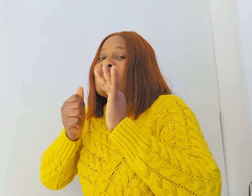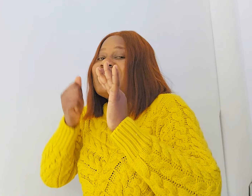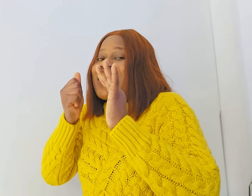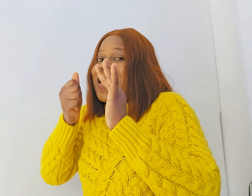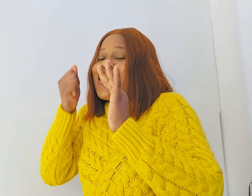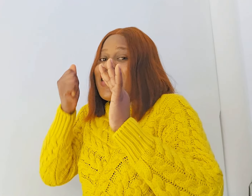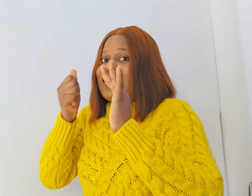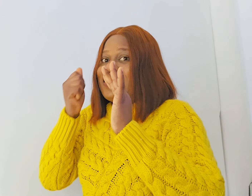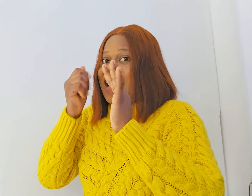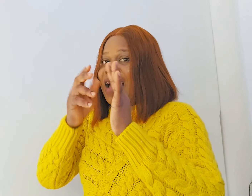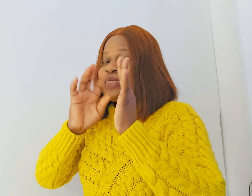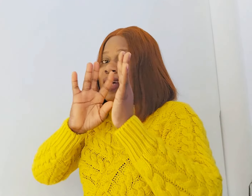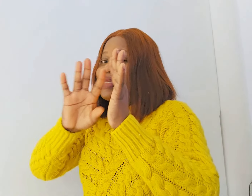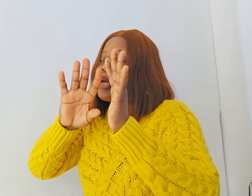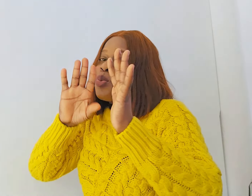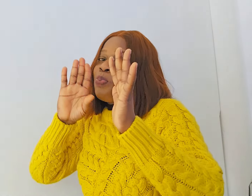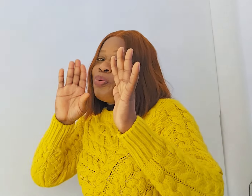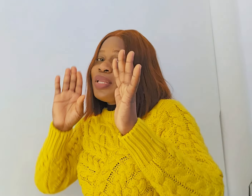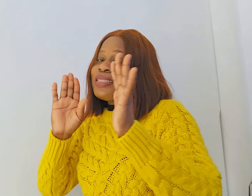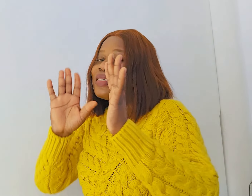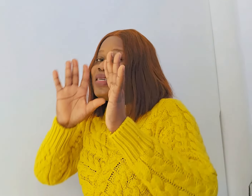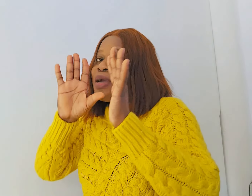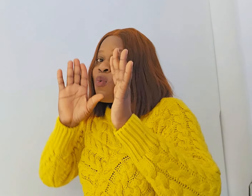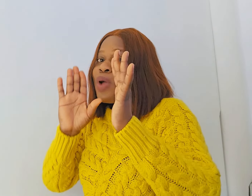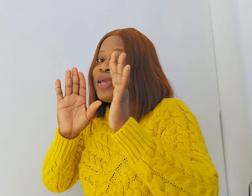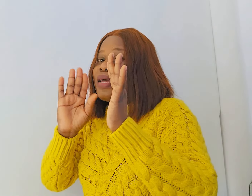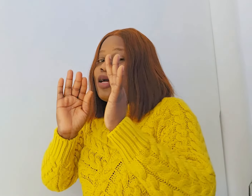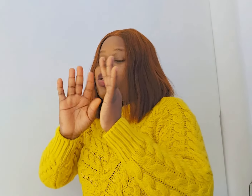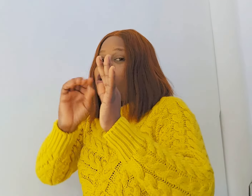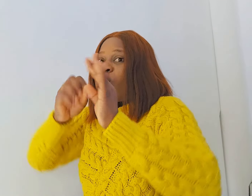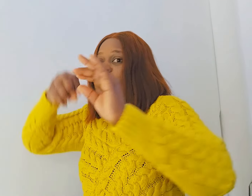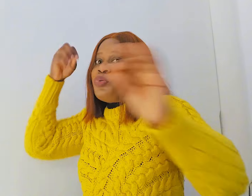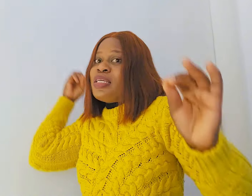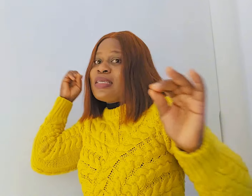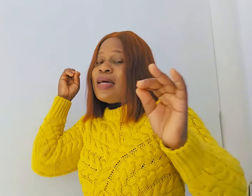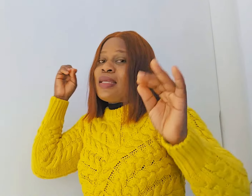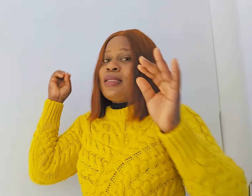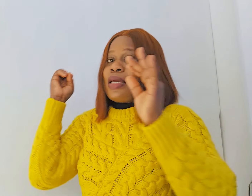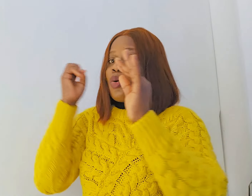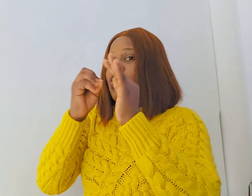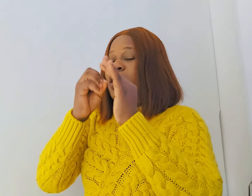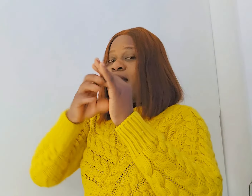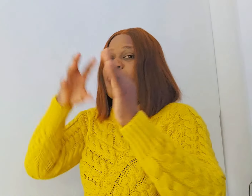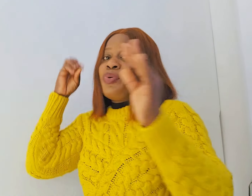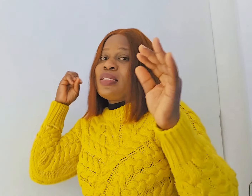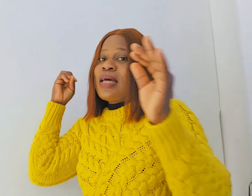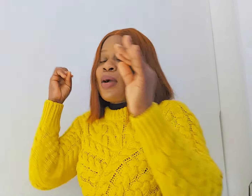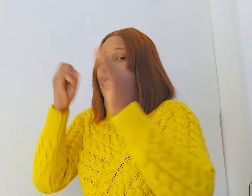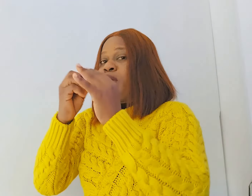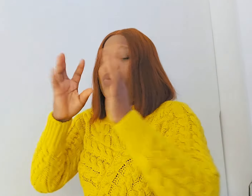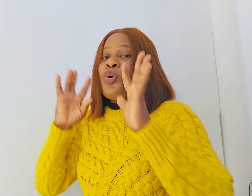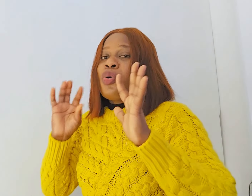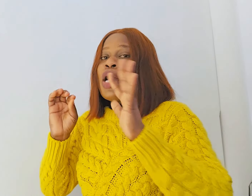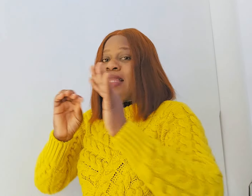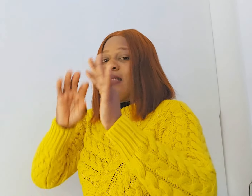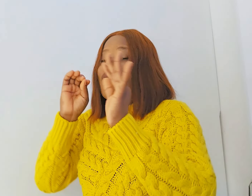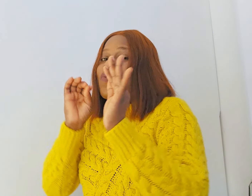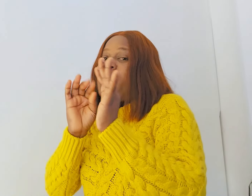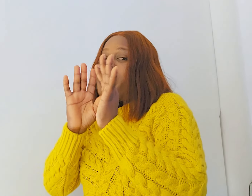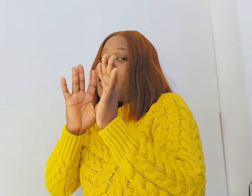stay in tight and then you pull it in a way don't just pull it out and then go in pull it out going no there's a way you can